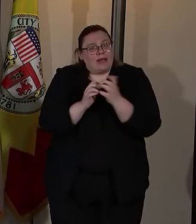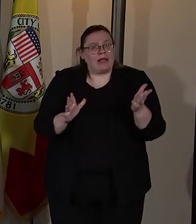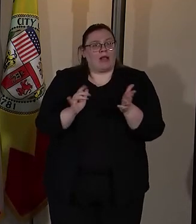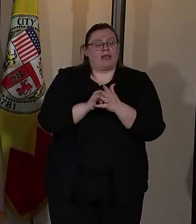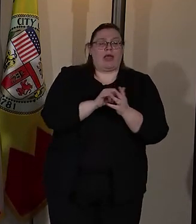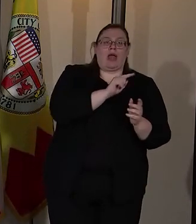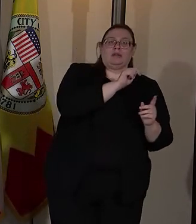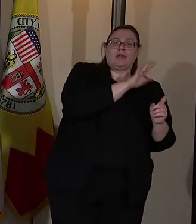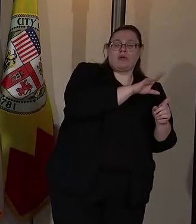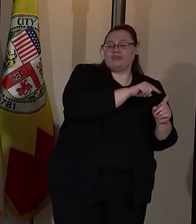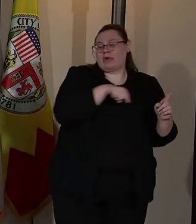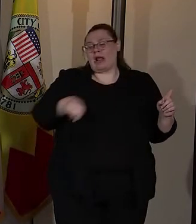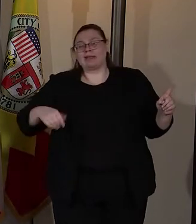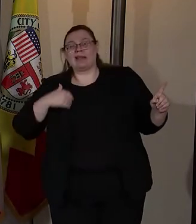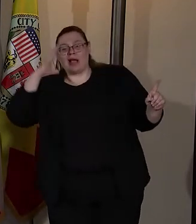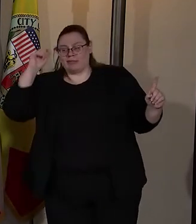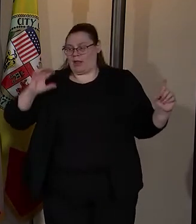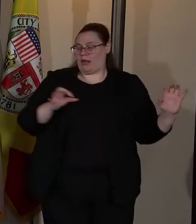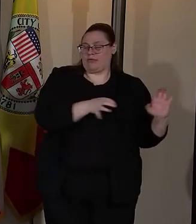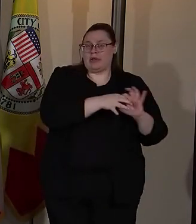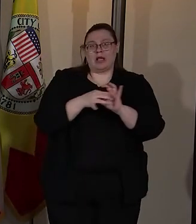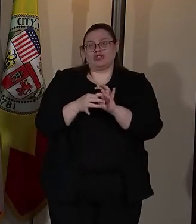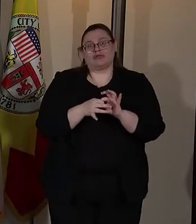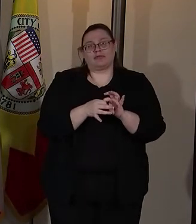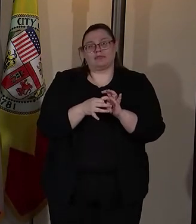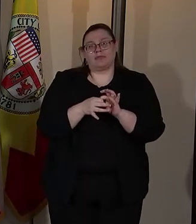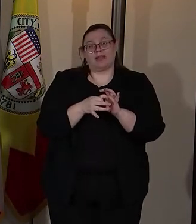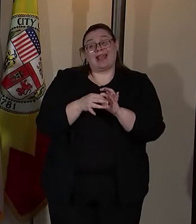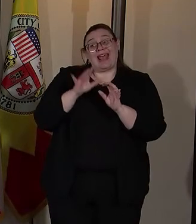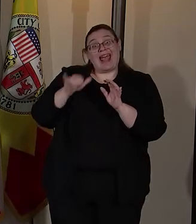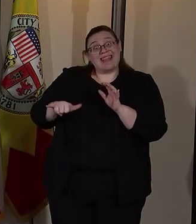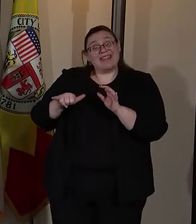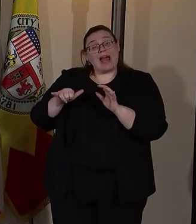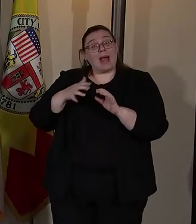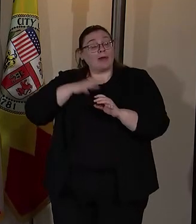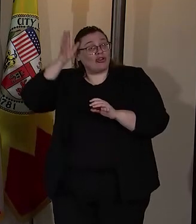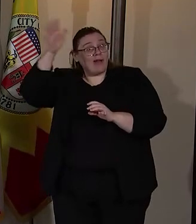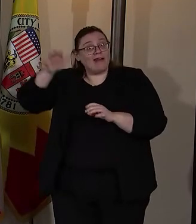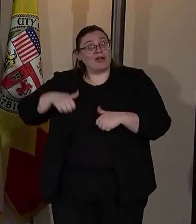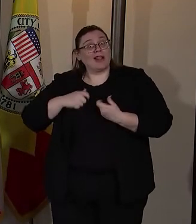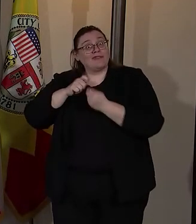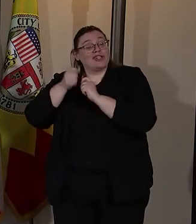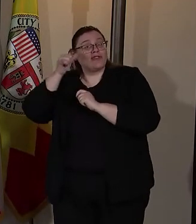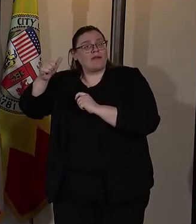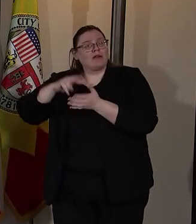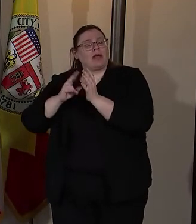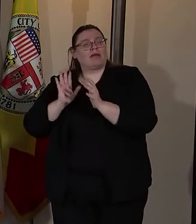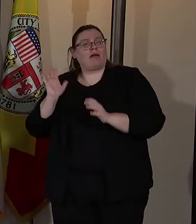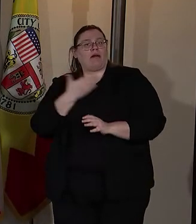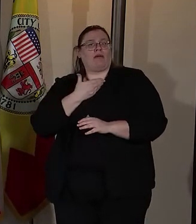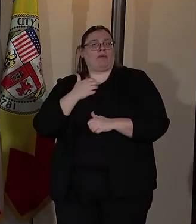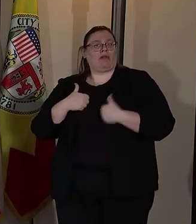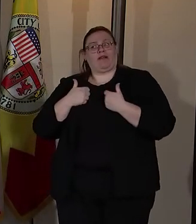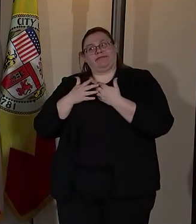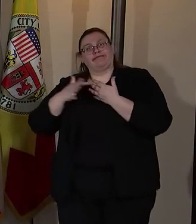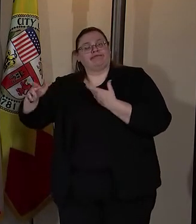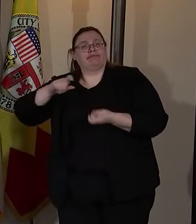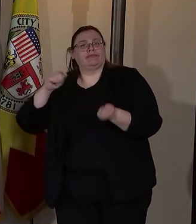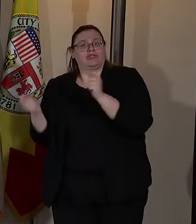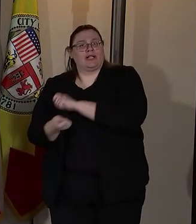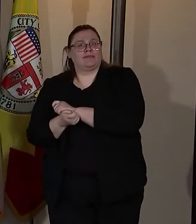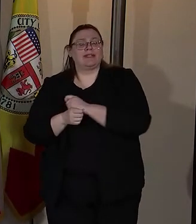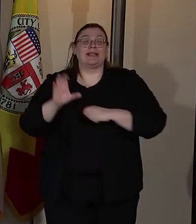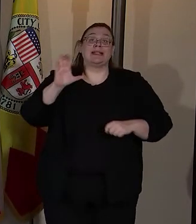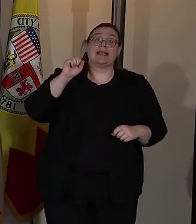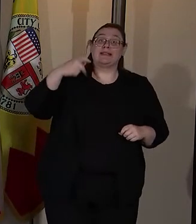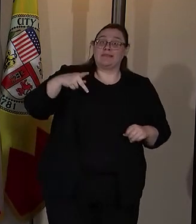between a young man and a police officer that changed our lives forever. CSP is doing that sort